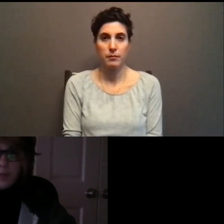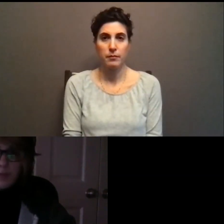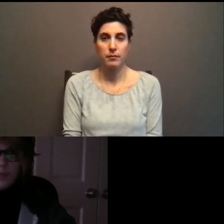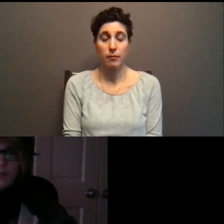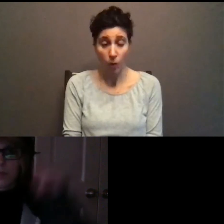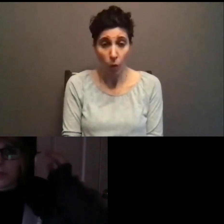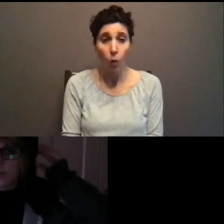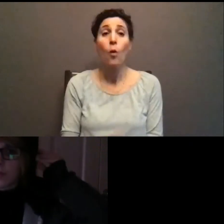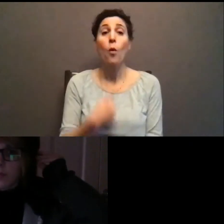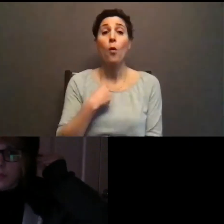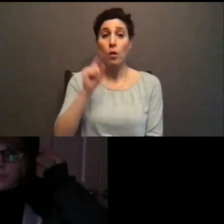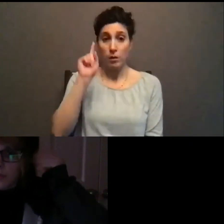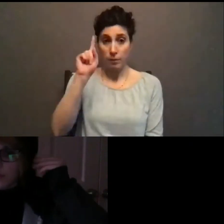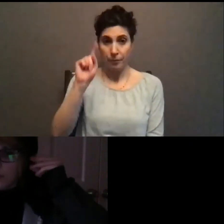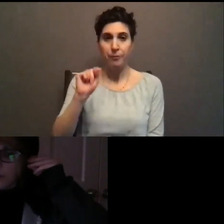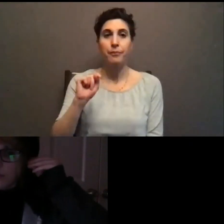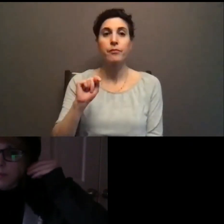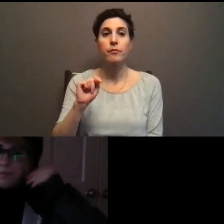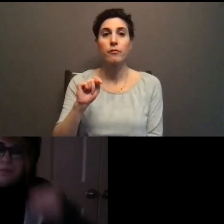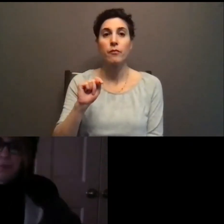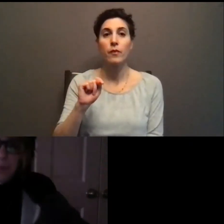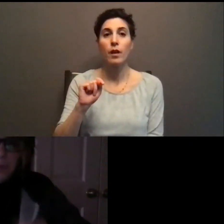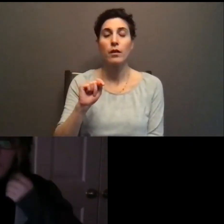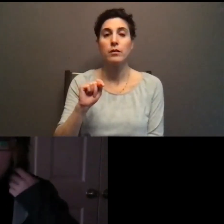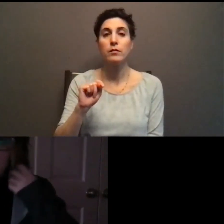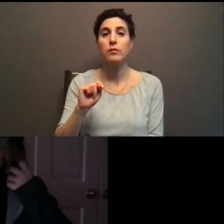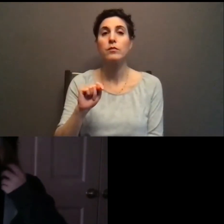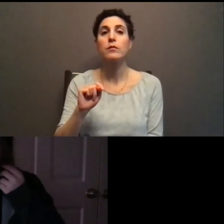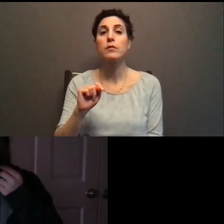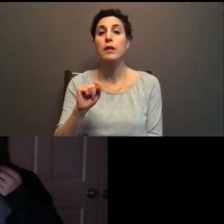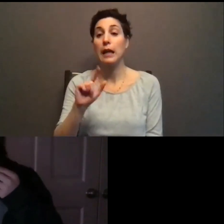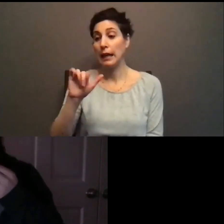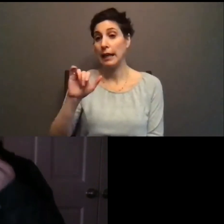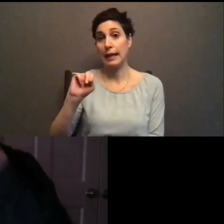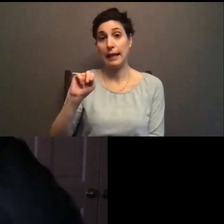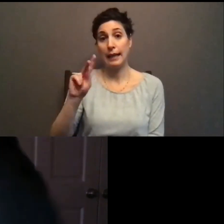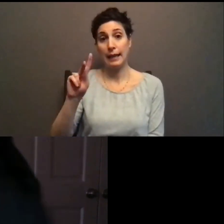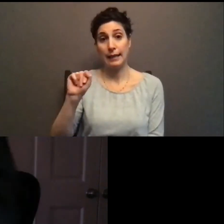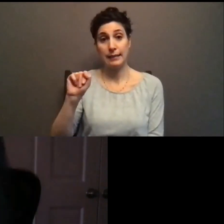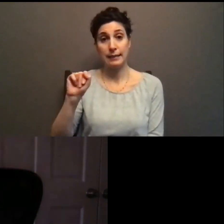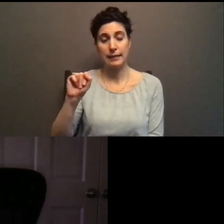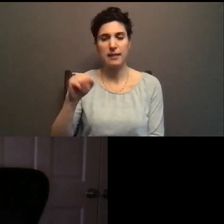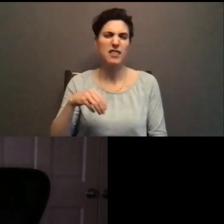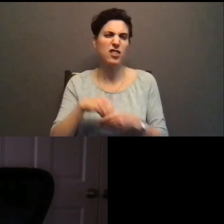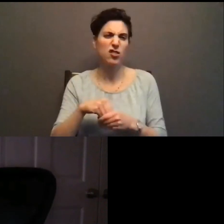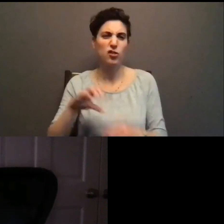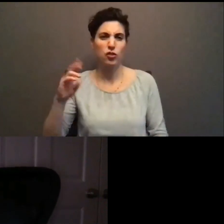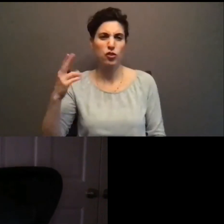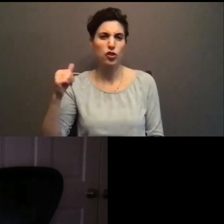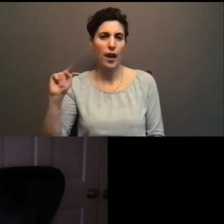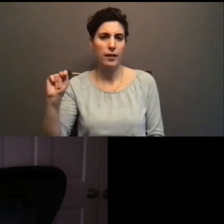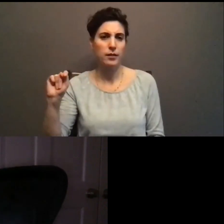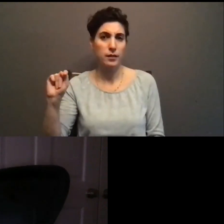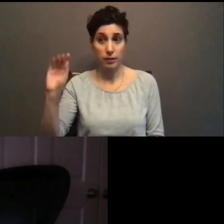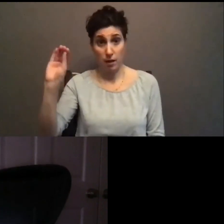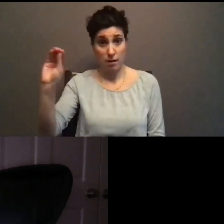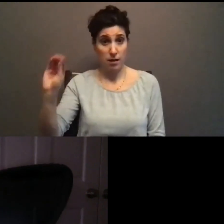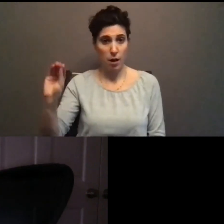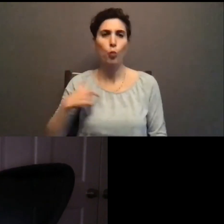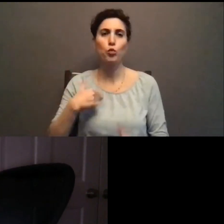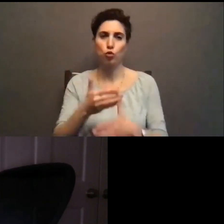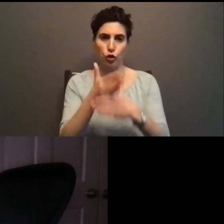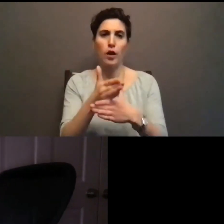And what I will be doing in the outro is I'm going to share all of the links in the chat from what we've had from Jack and I, um,